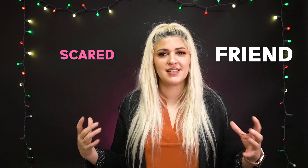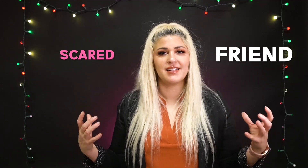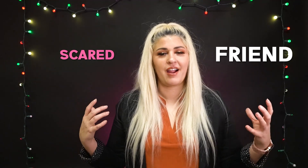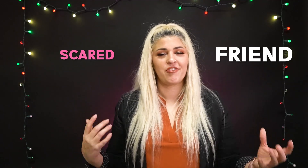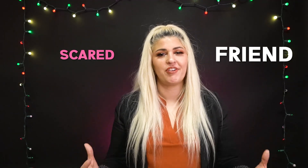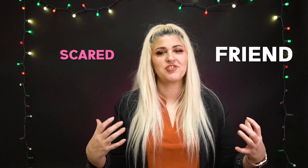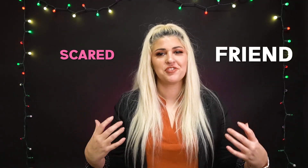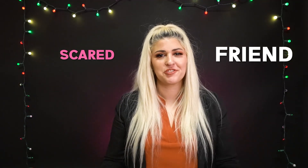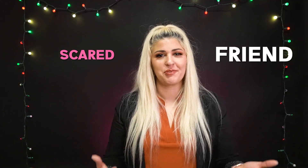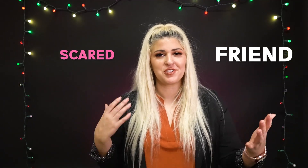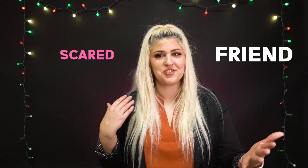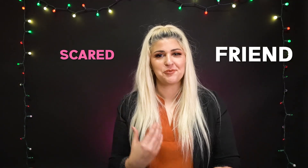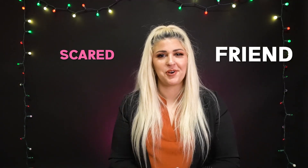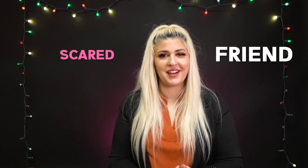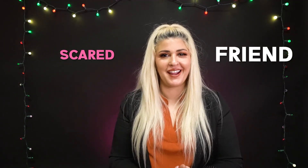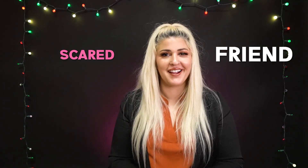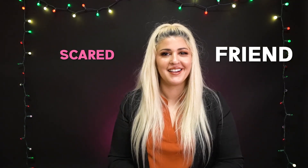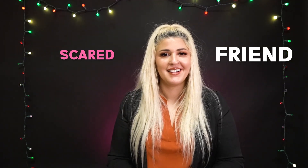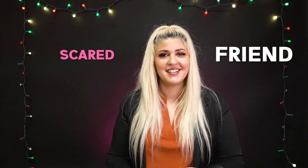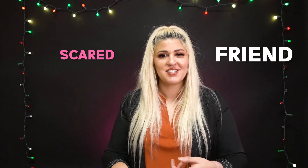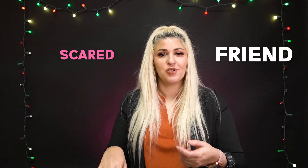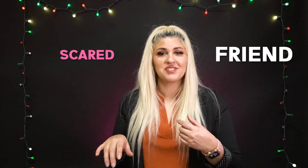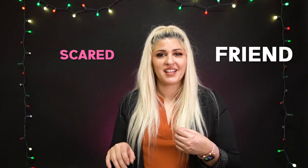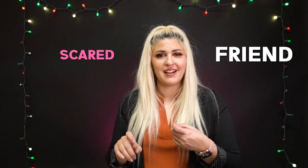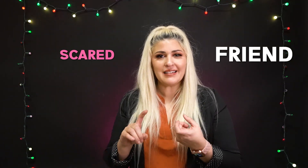getting our facial expressions working so scared